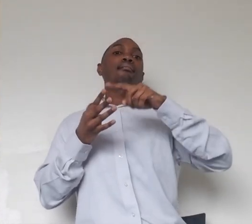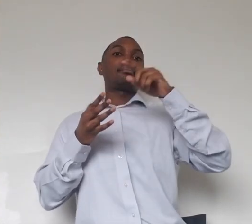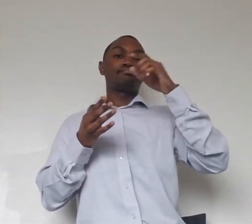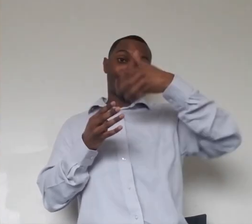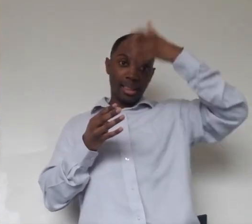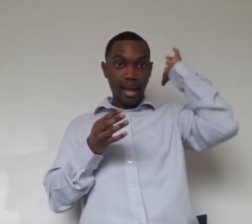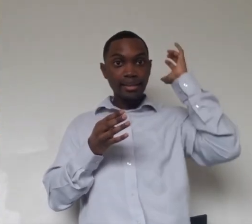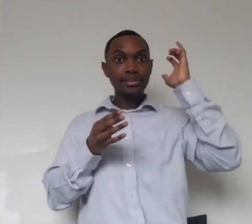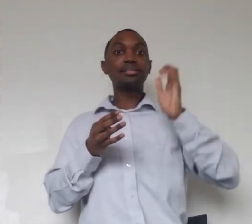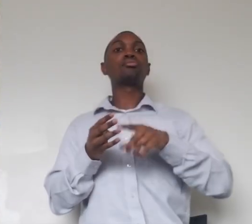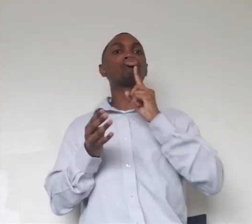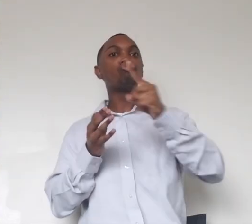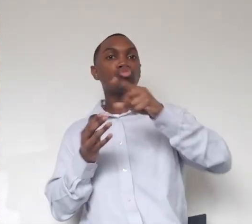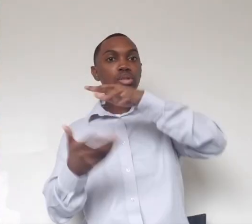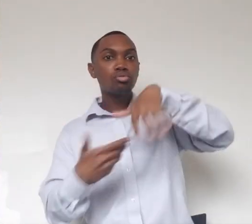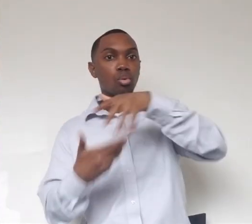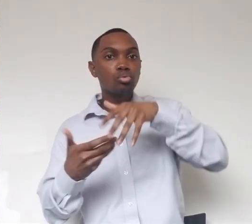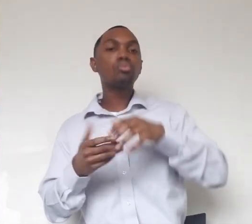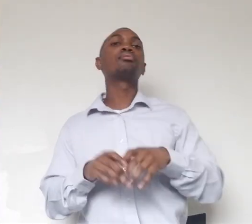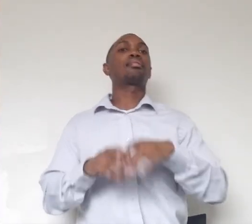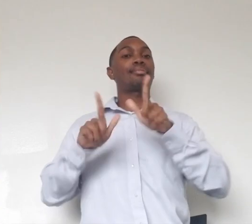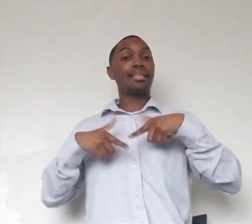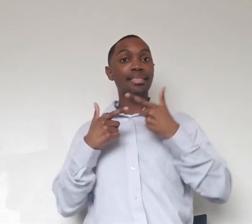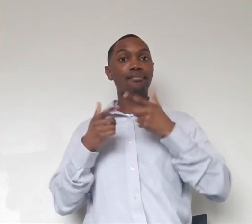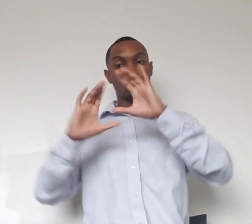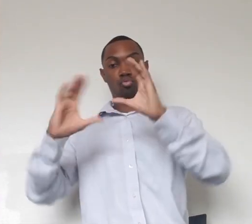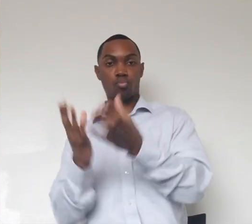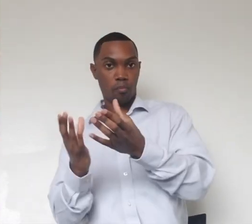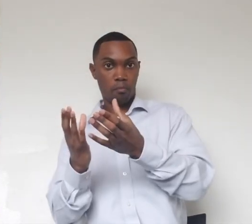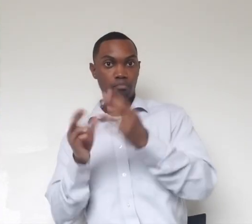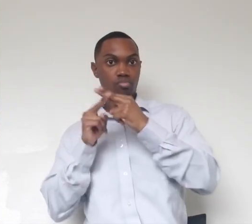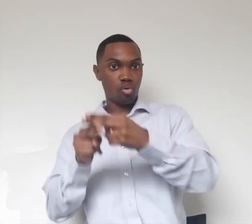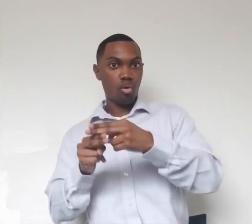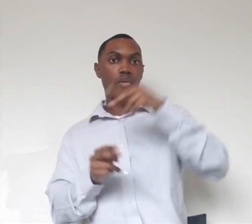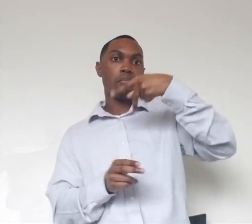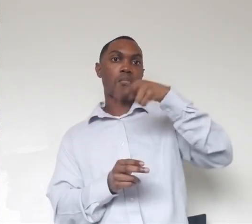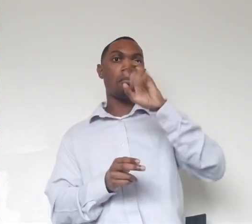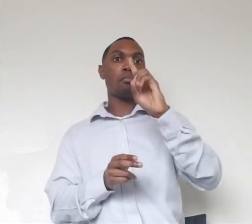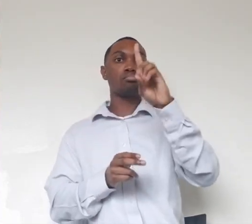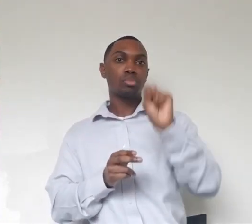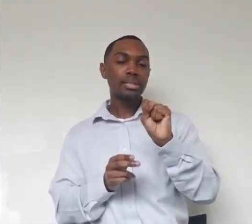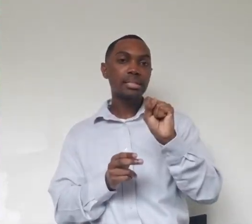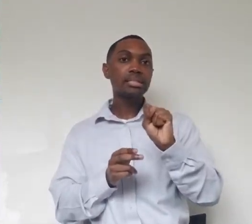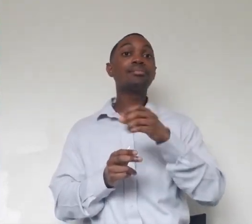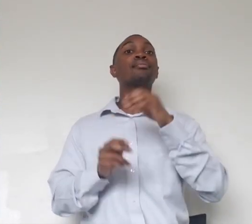And they live in big family units called prides. A lion pride can have anywhere from 3 to 30 individuals.